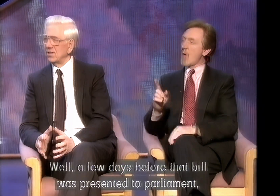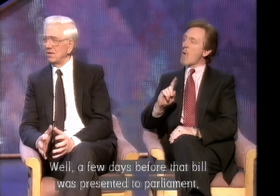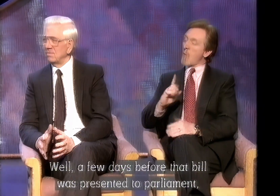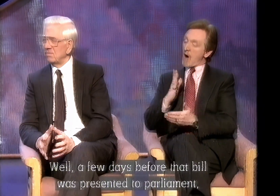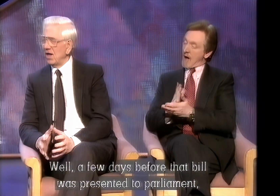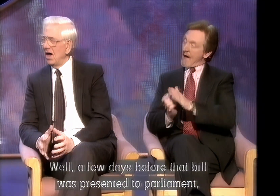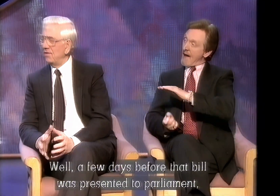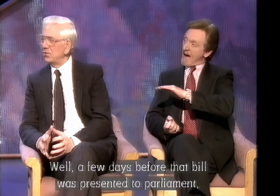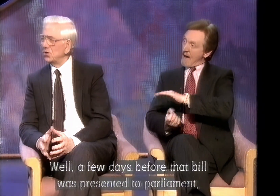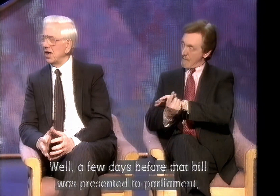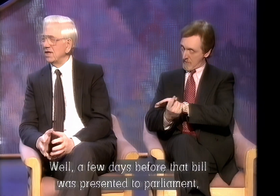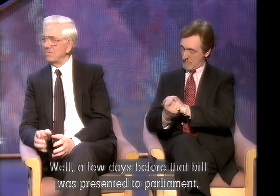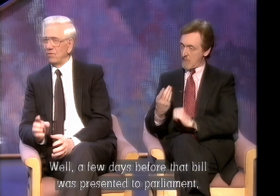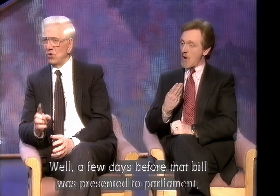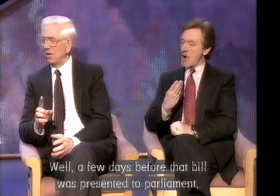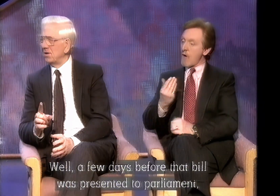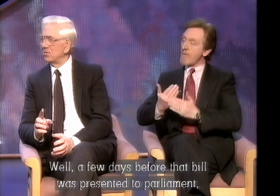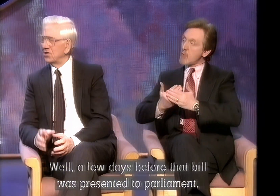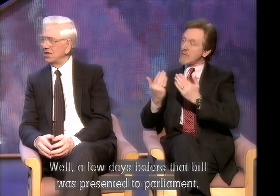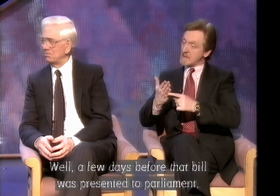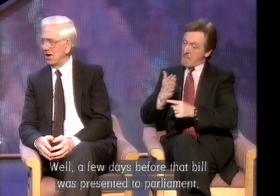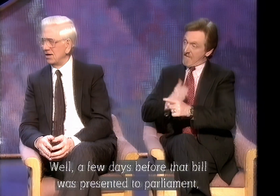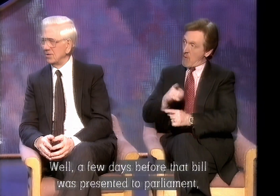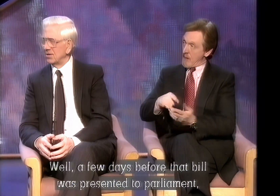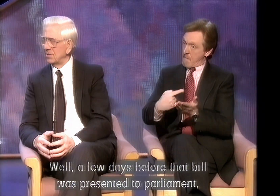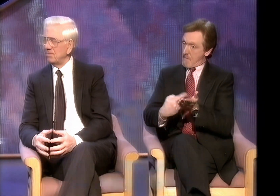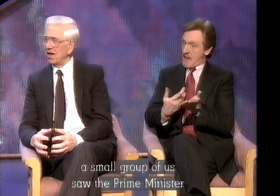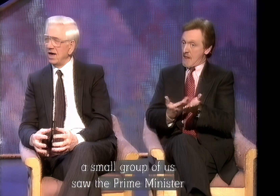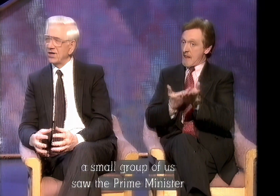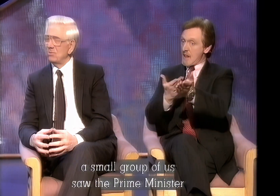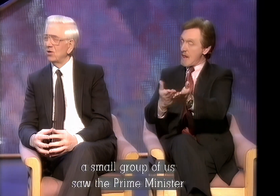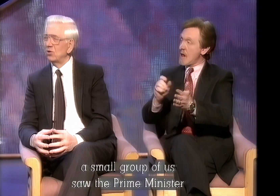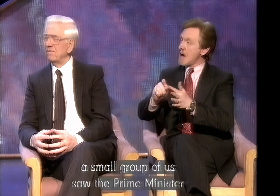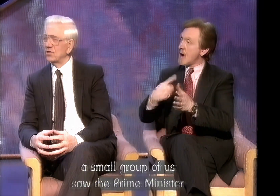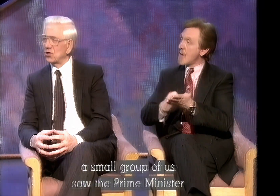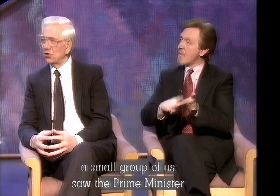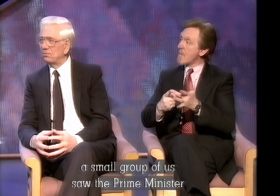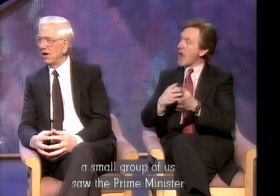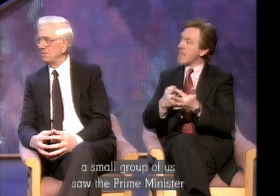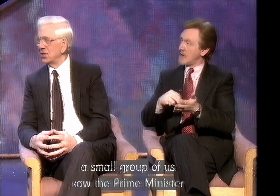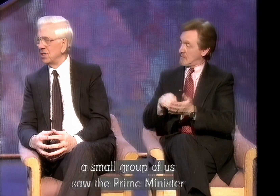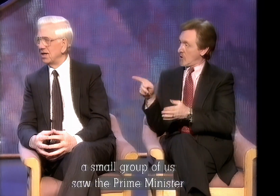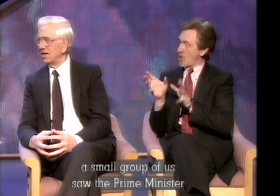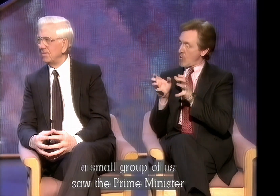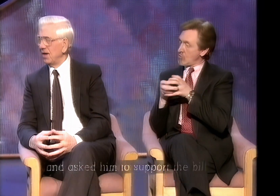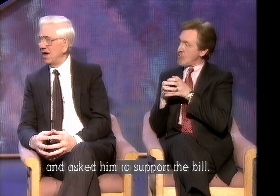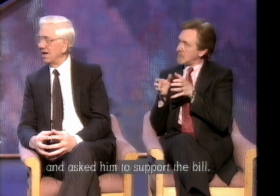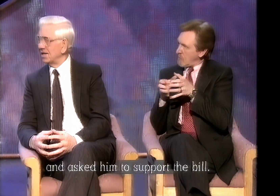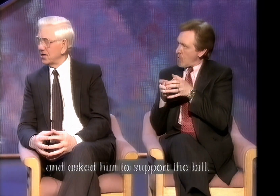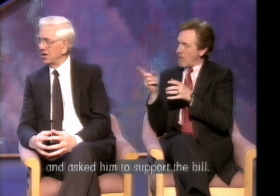a few days before that bill was presented to parliament. A small group of us saw the Prime Minister and asked him